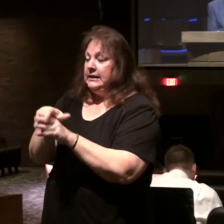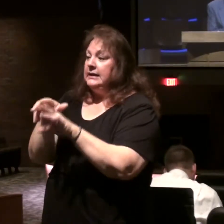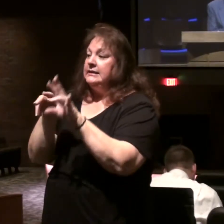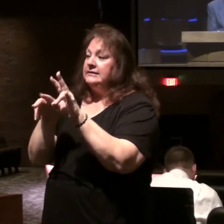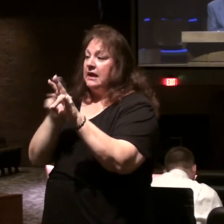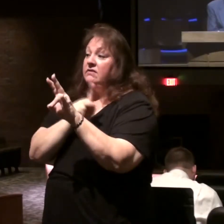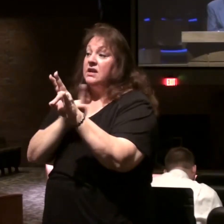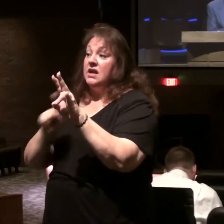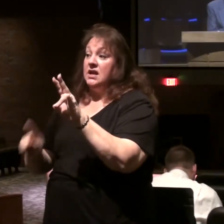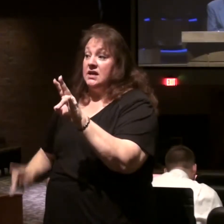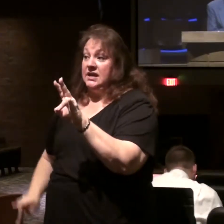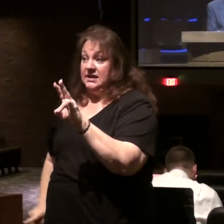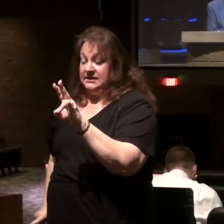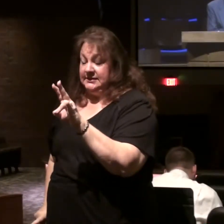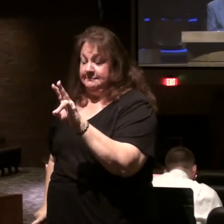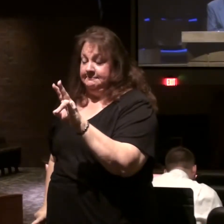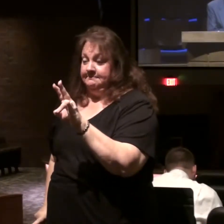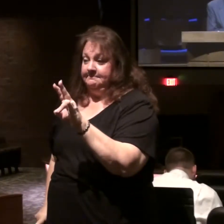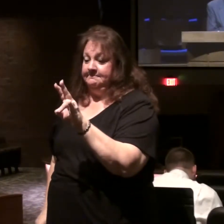seven kings